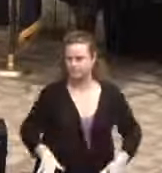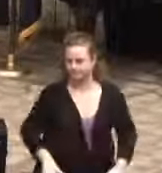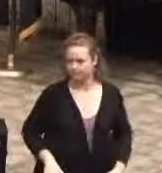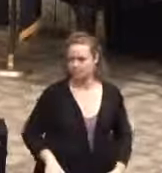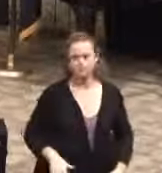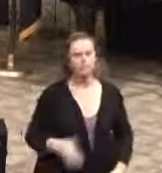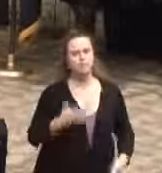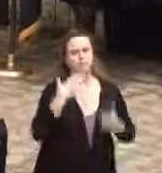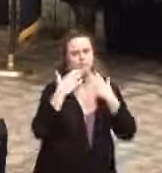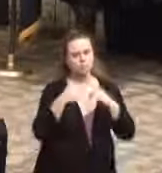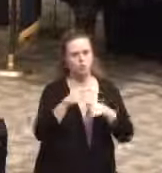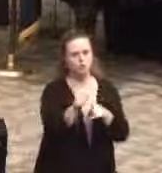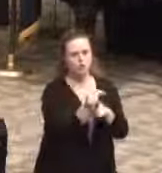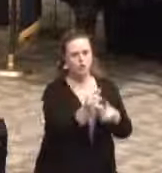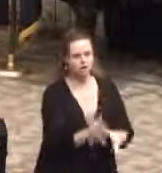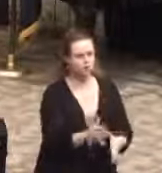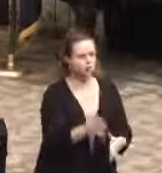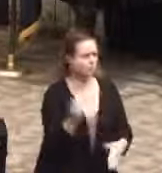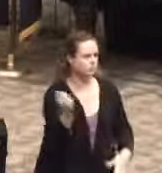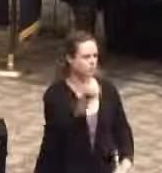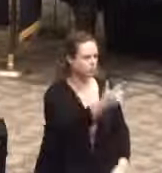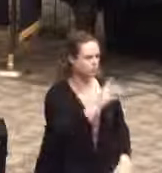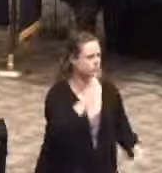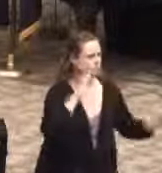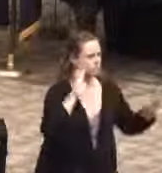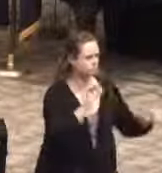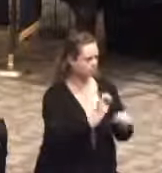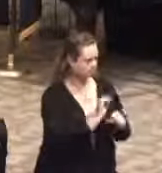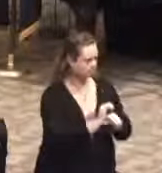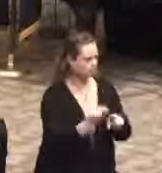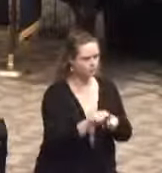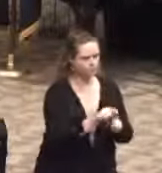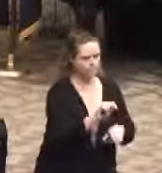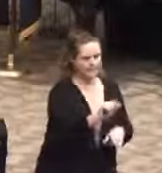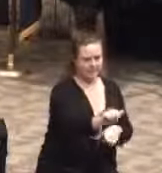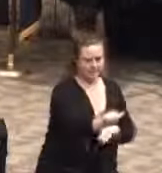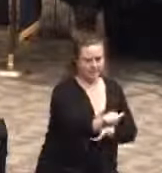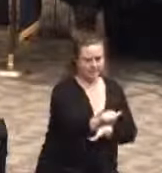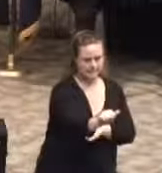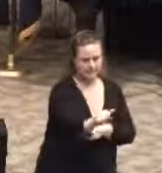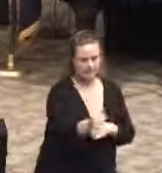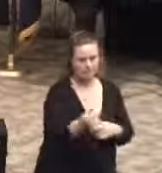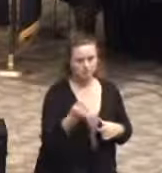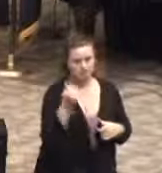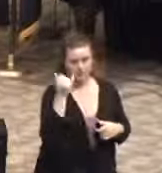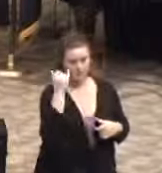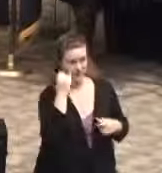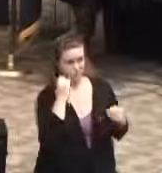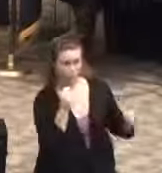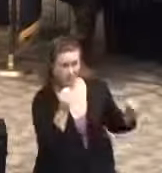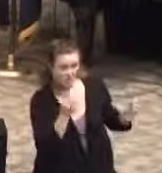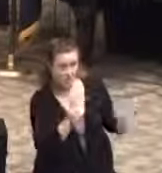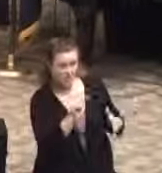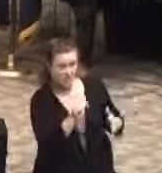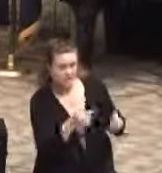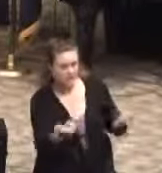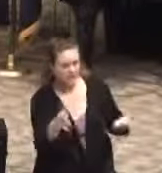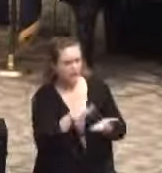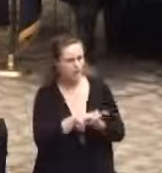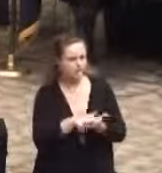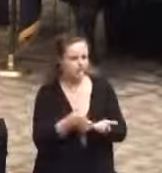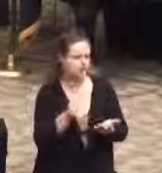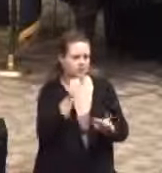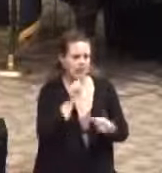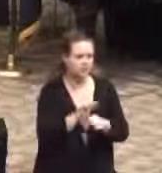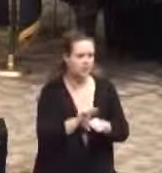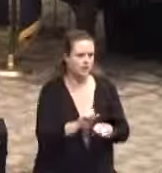Again, thanks to the trainers. They've done an outstanding job. The TAs, without them and their dedication and professionalism, this academy would